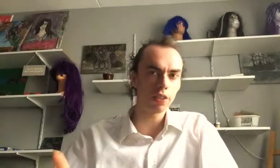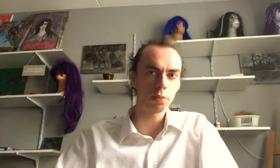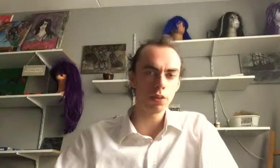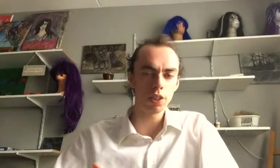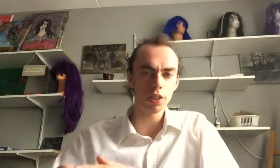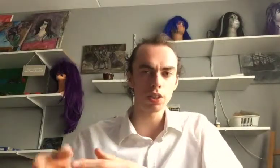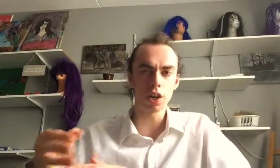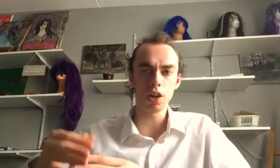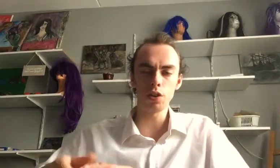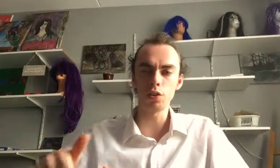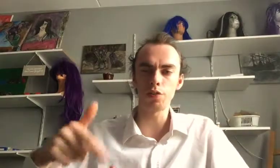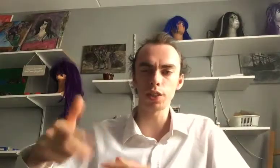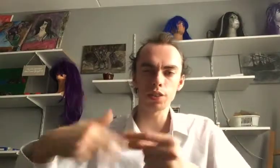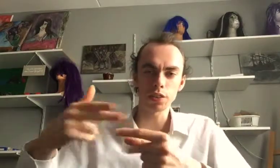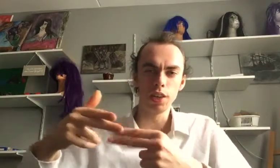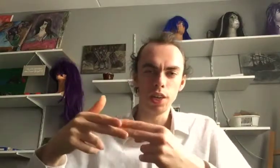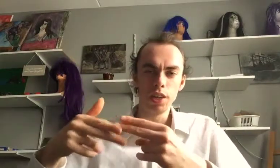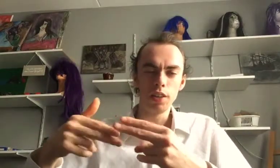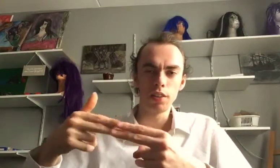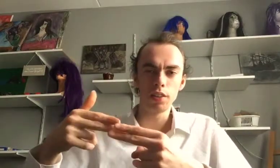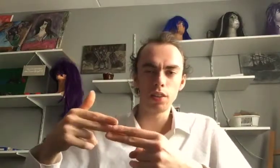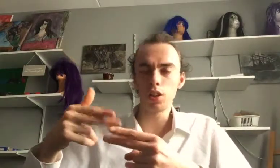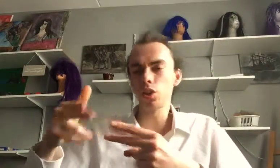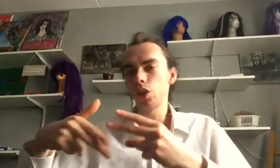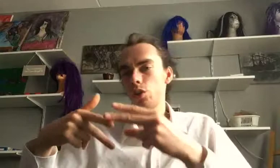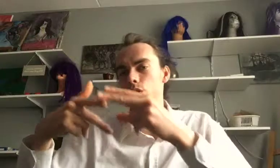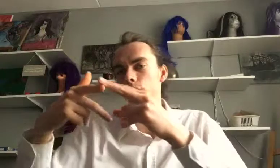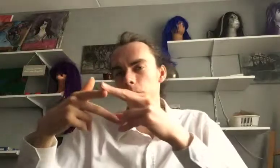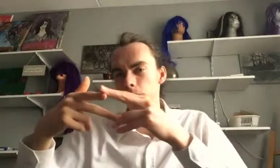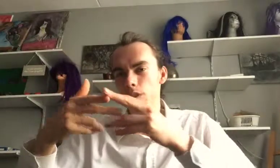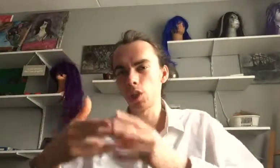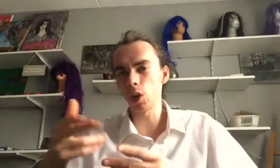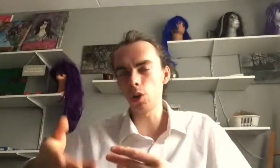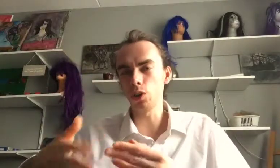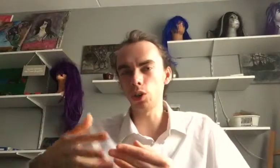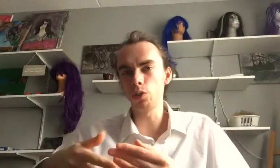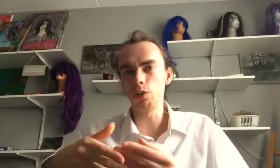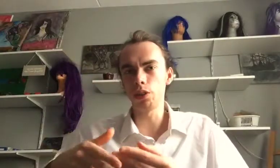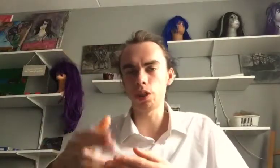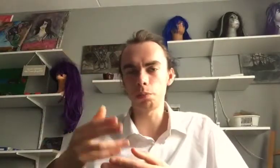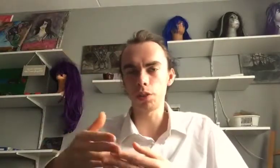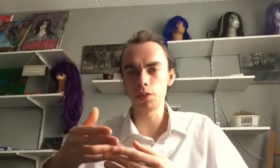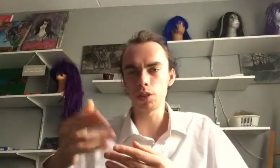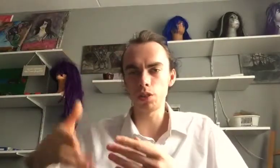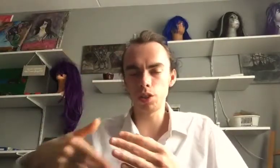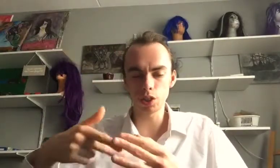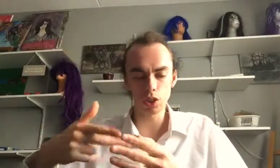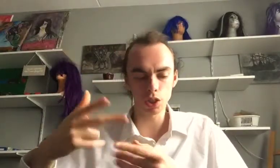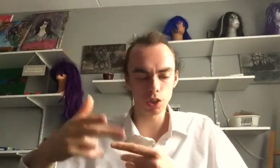the body is, how faster. Also, there are also some stiffies that show